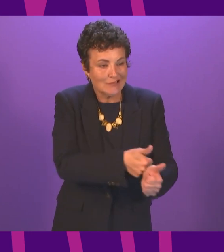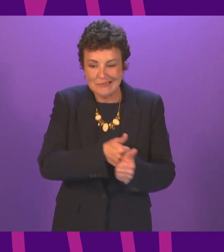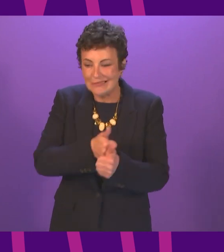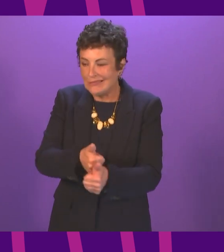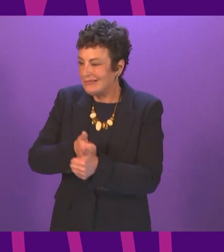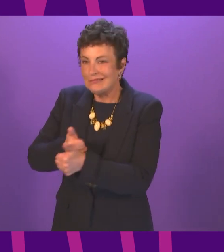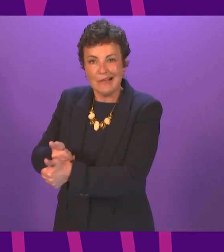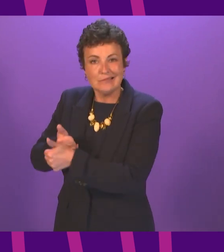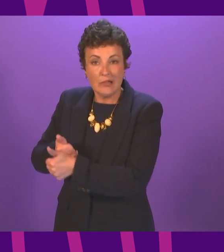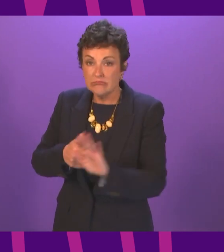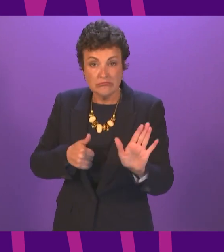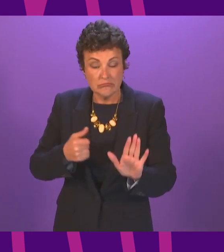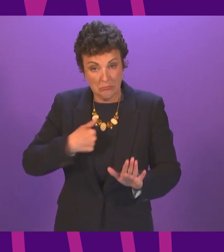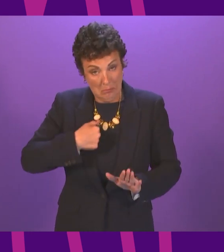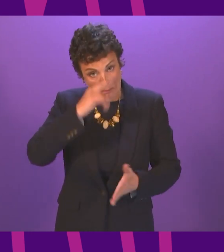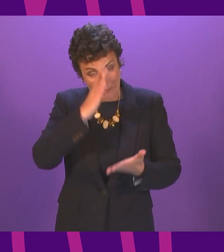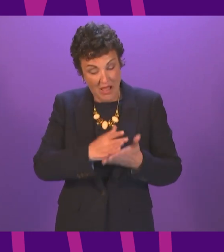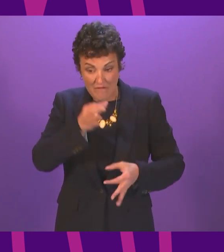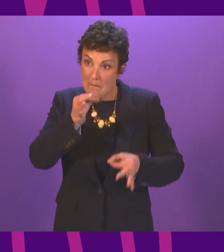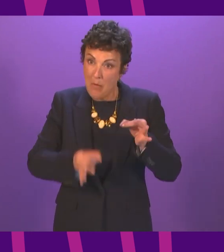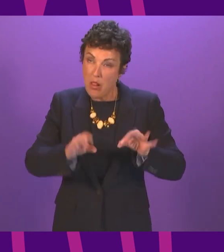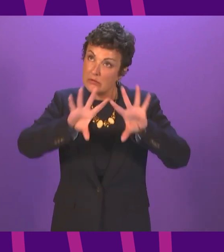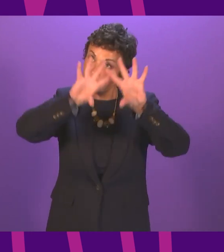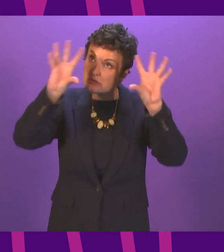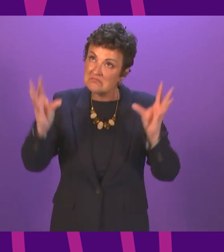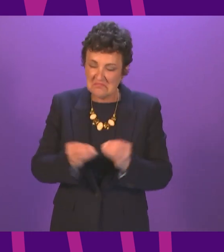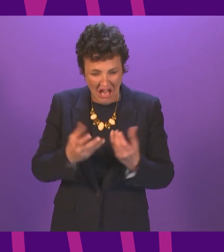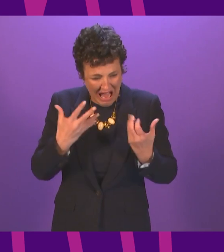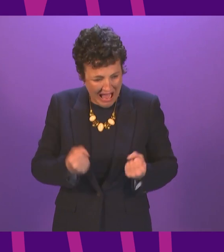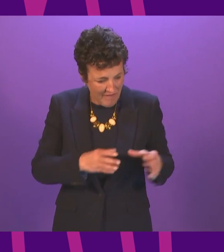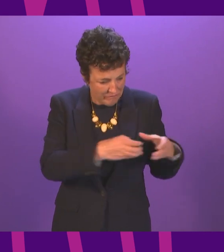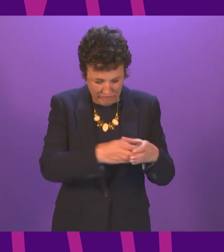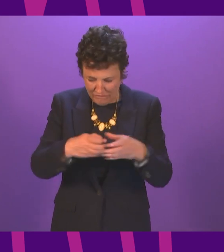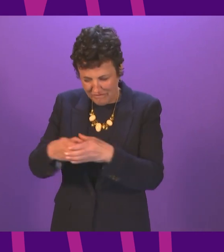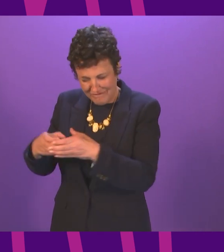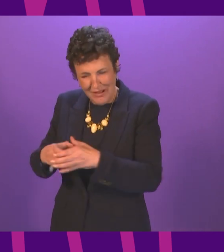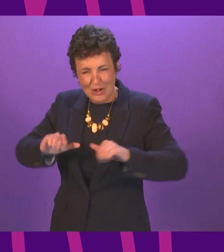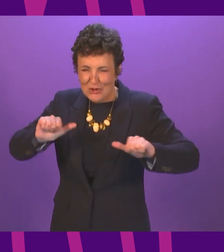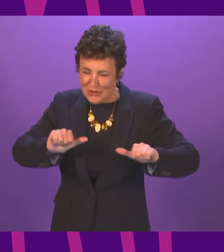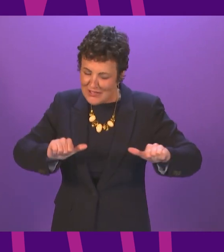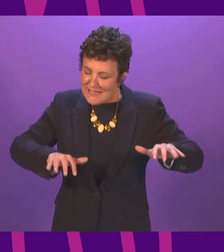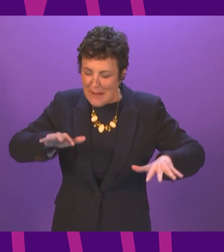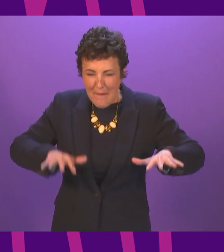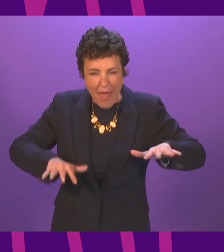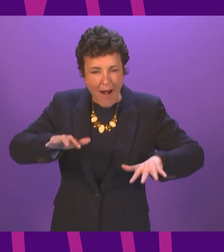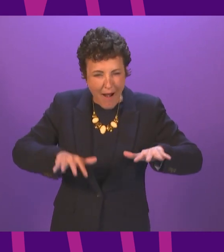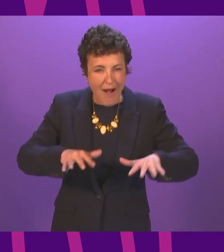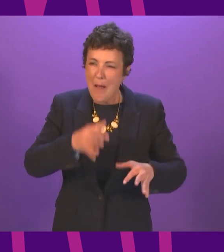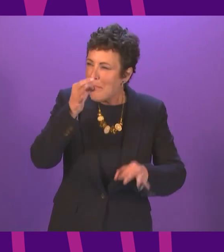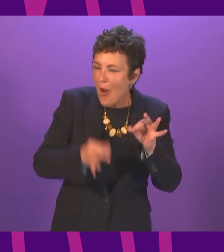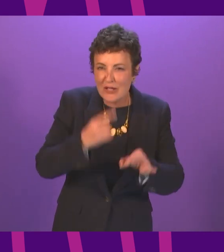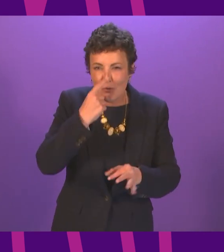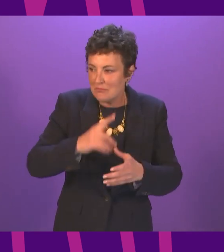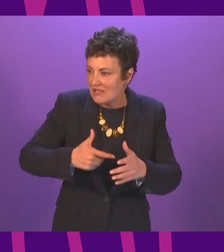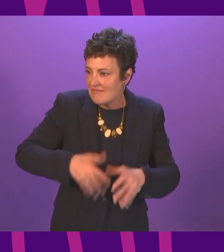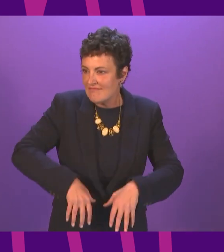I believe in all honesty that we do have common cause politics can be about building movements starting